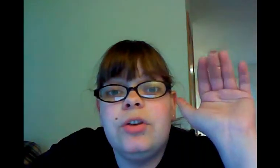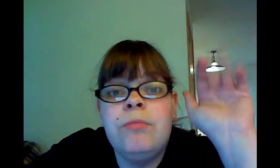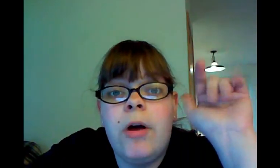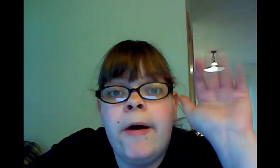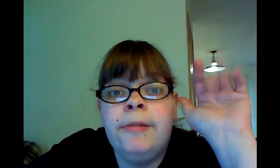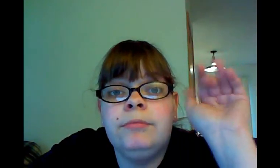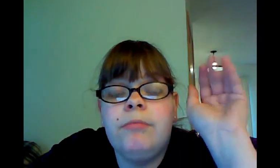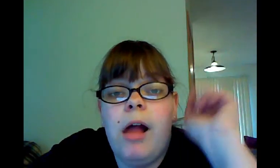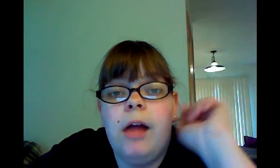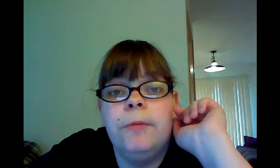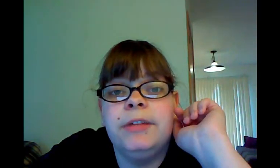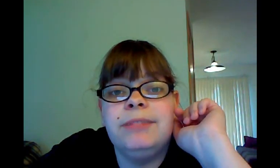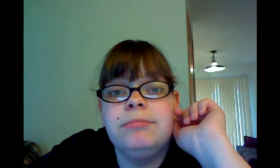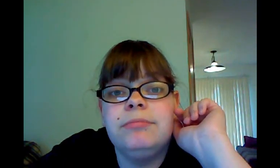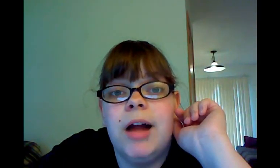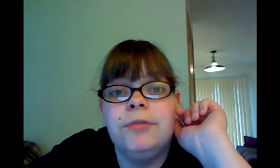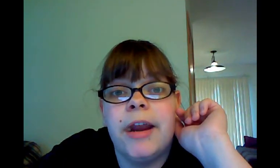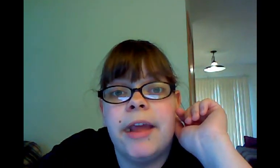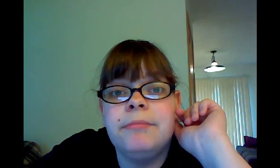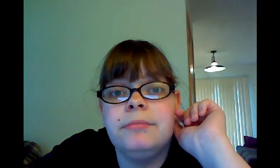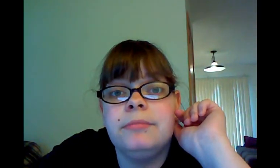you all, hopefully, on Friday. can Google. worries, Okay. Stay You